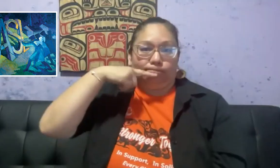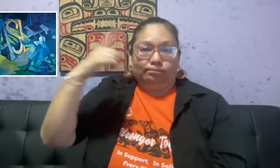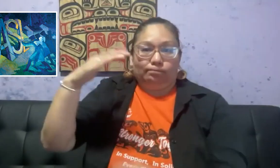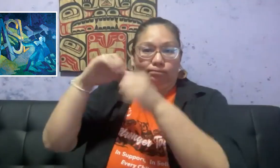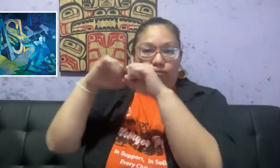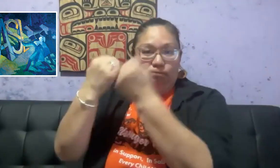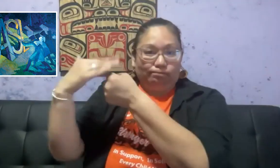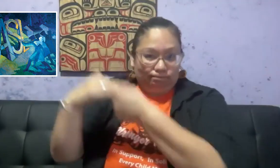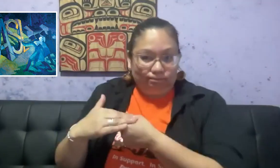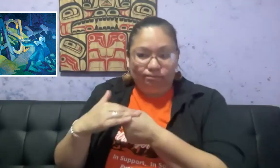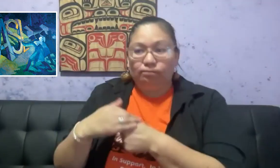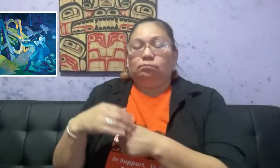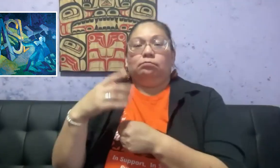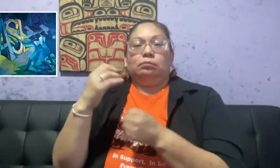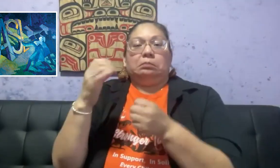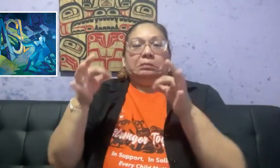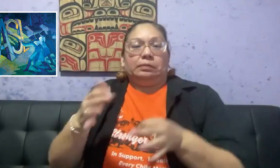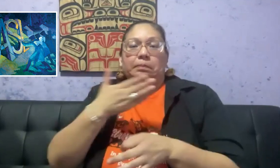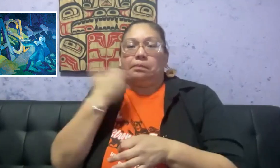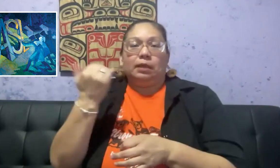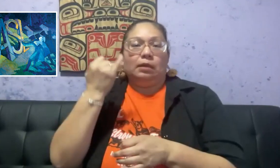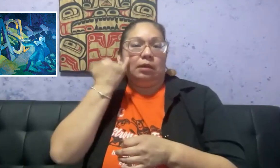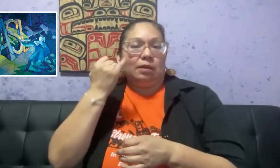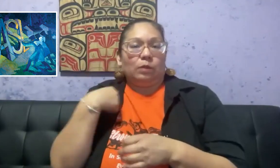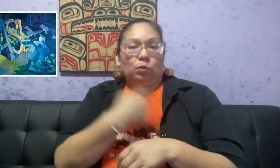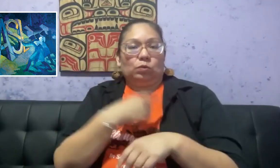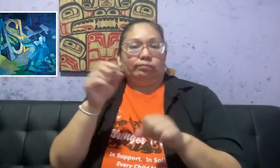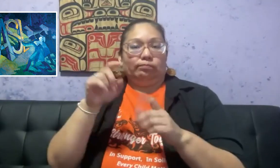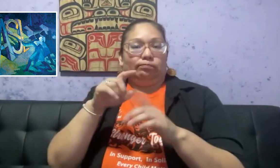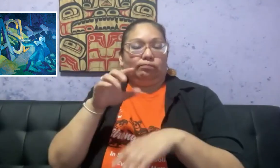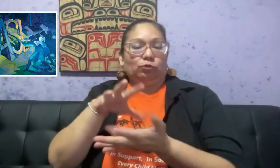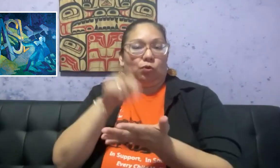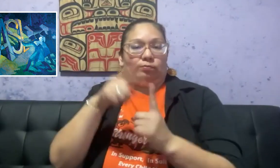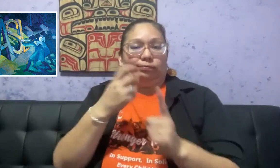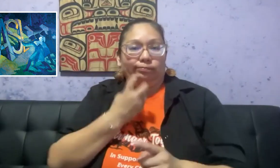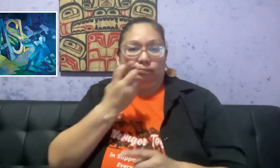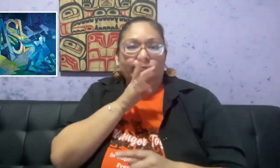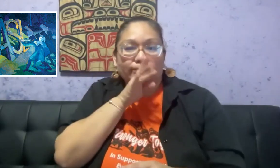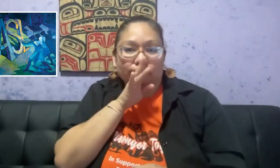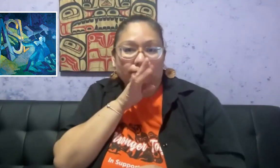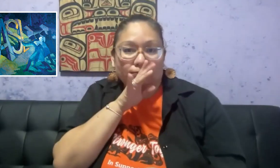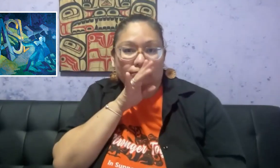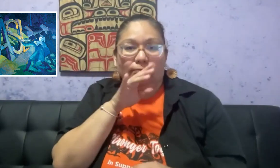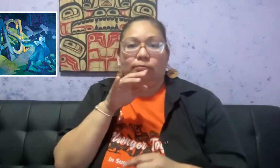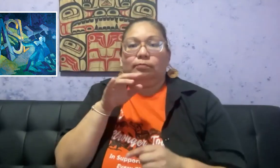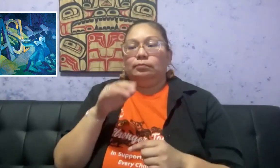The decision of speech therapy was manifested for deaf education, ultimately oppressing deaf folks.